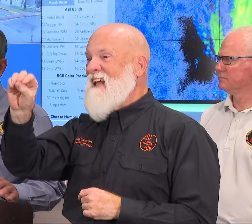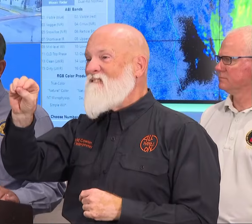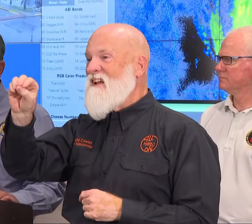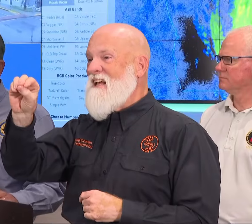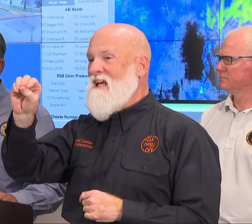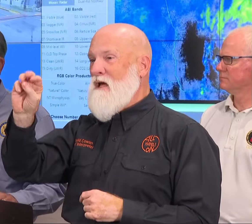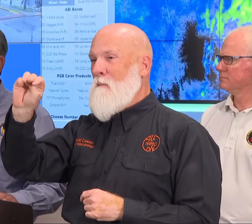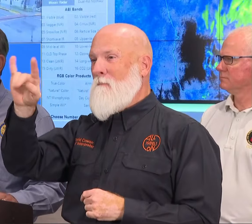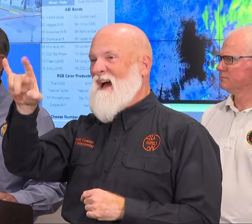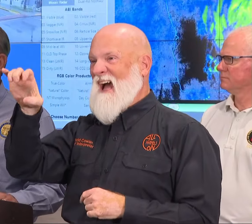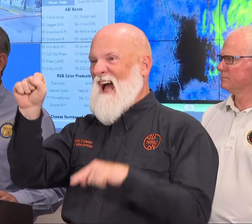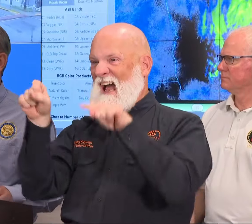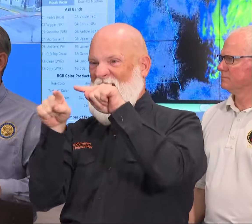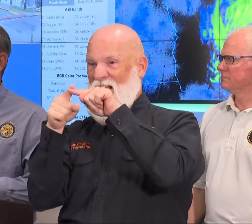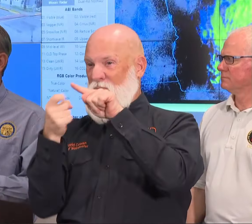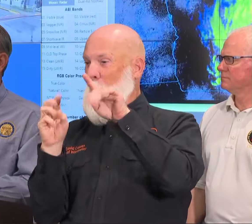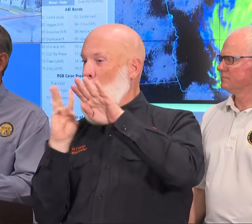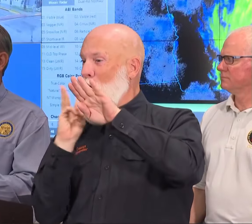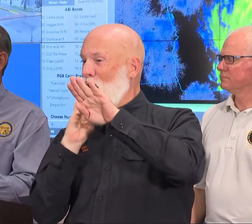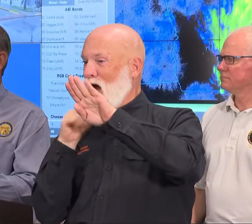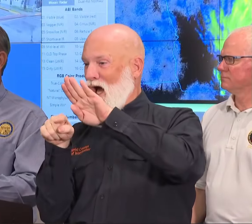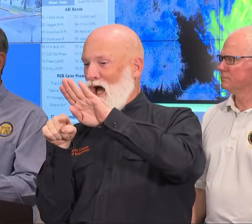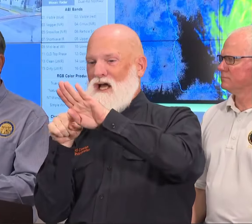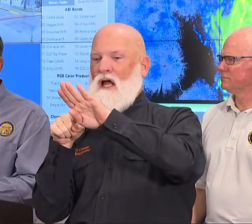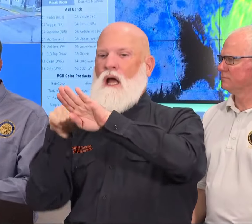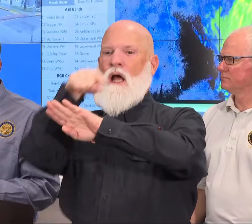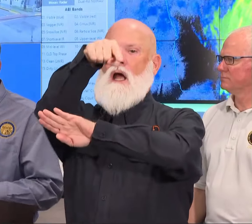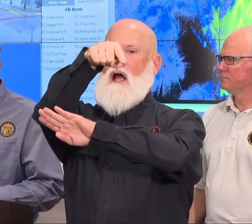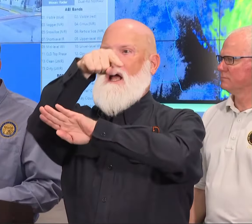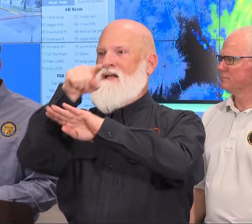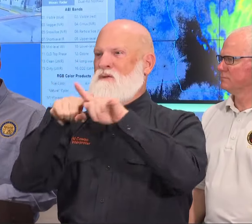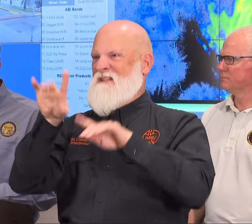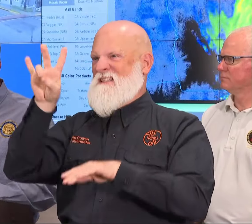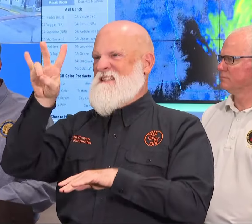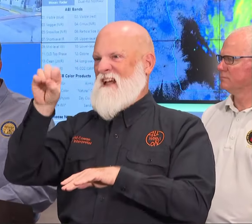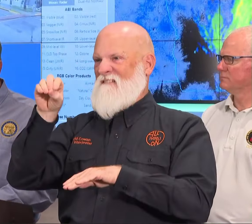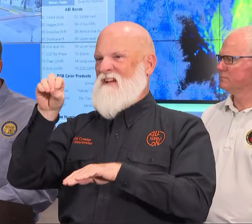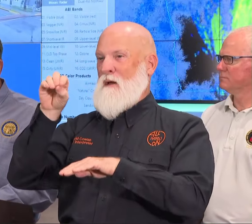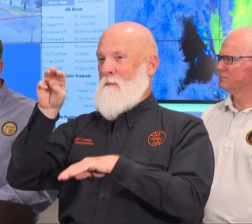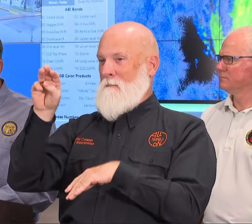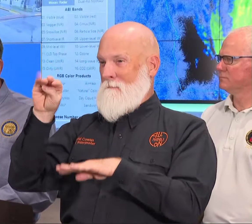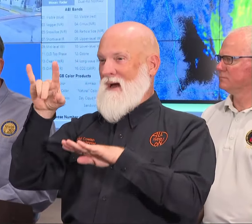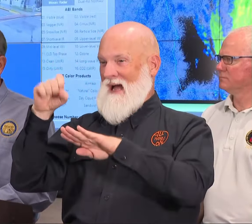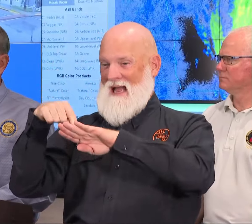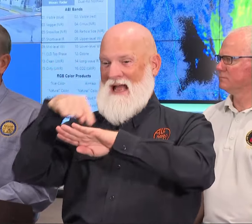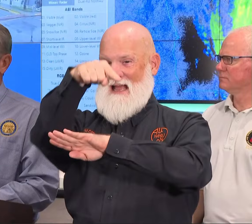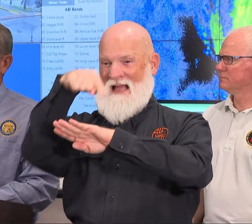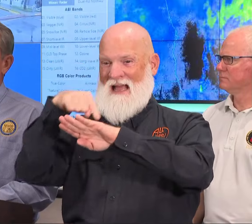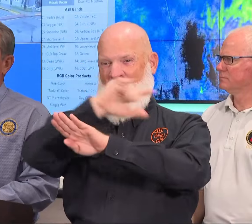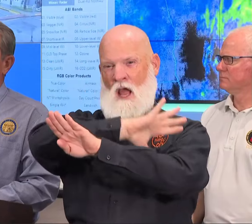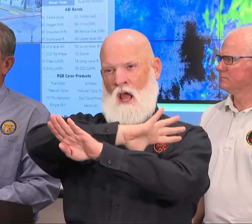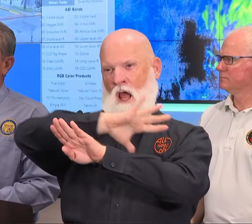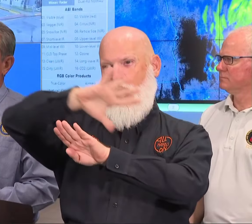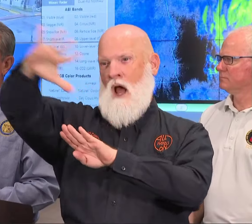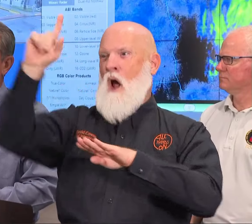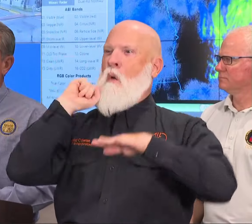and will Langston's with us the state meteorologist that can talk to this. Further if we need to.